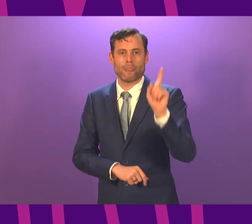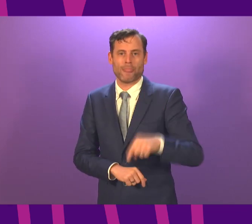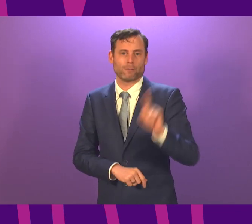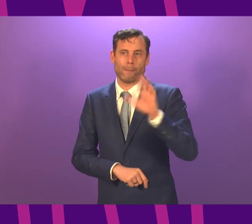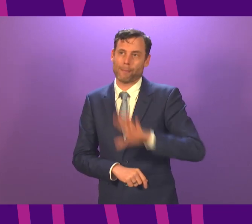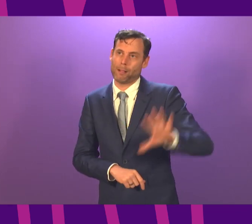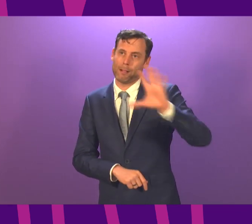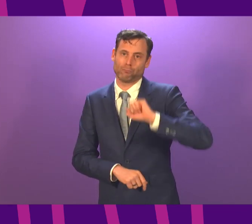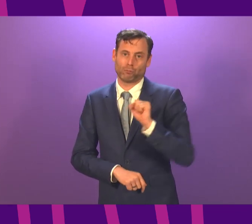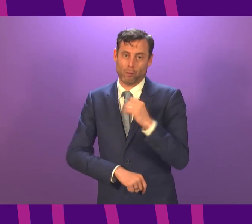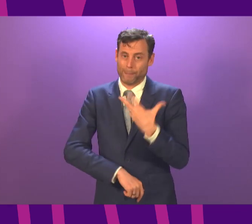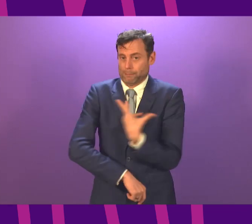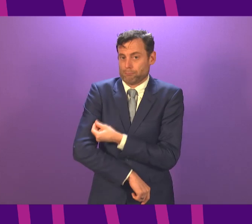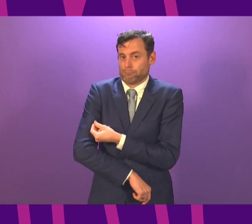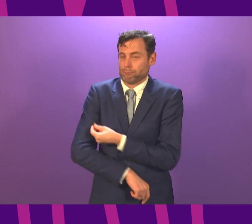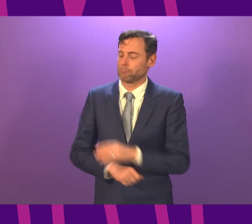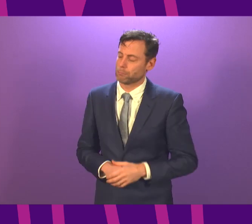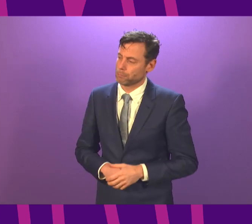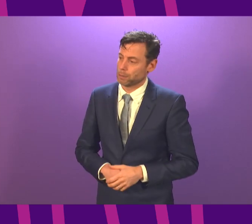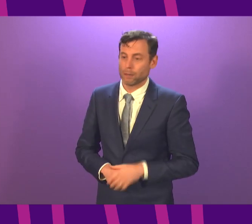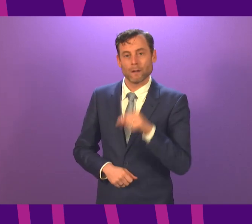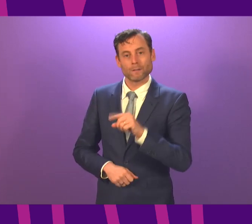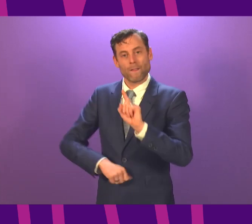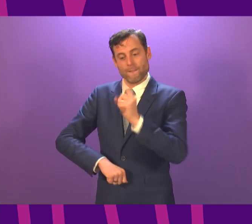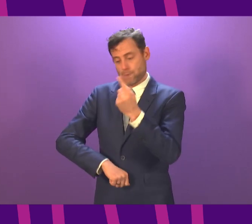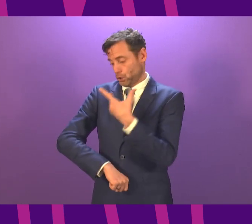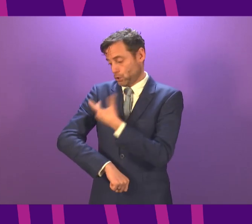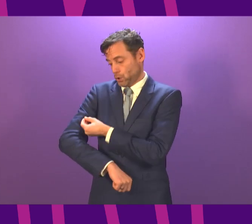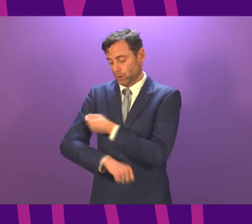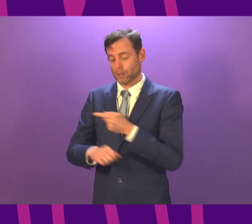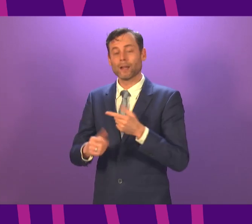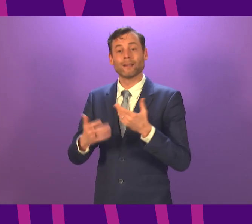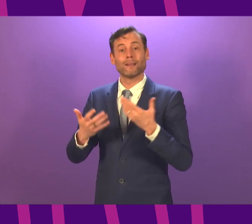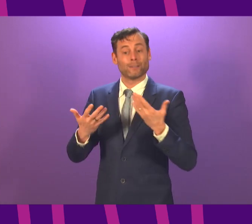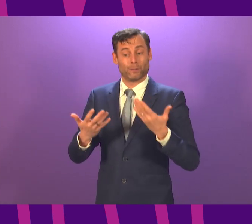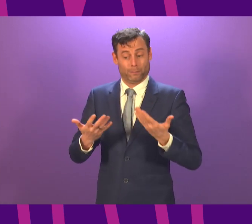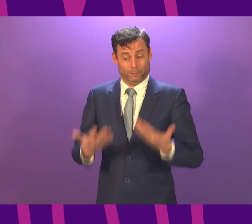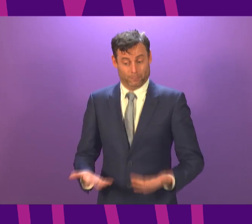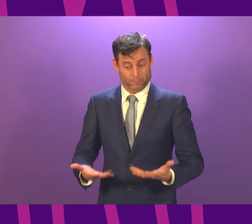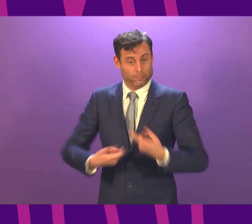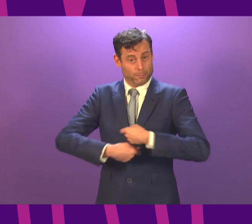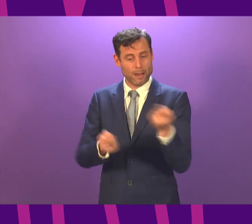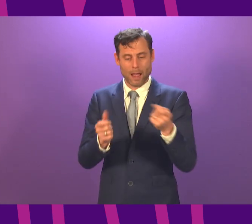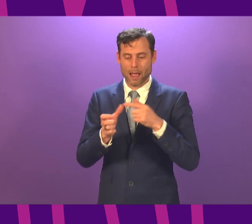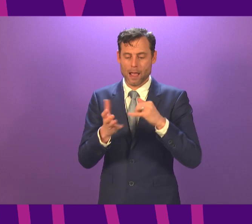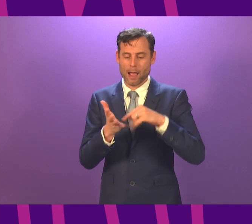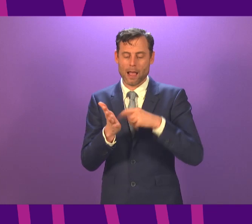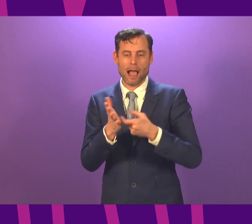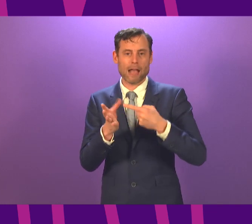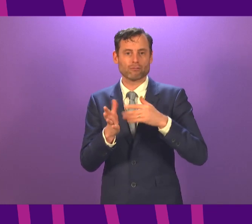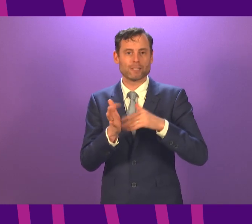their first dose of vaccine. The first doses of the AstraZeneca vaccine are being administered in Scotland today.